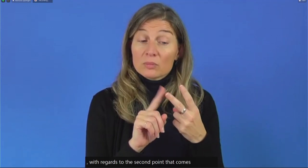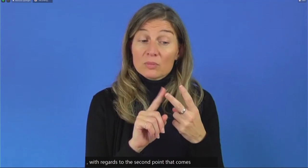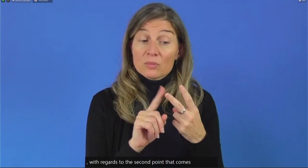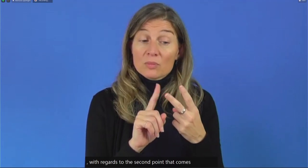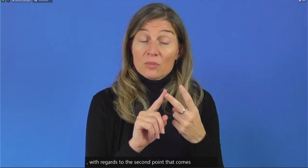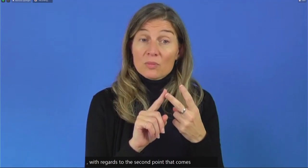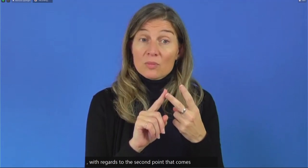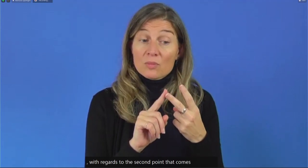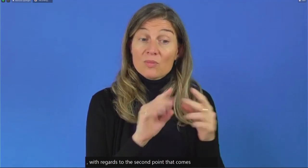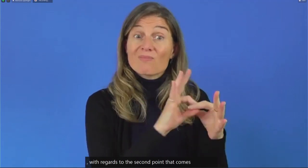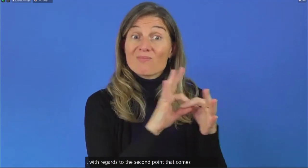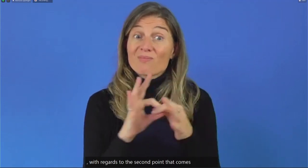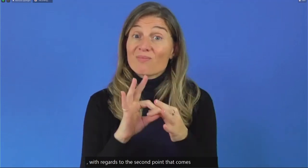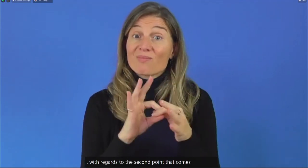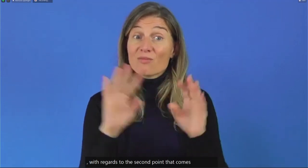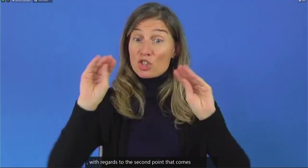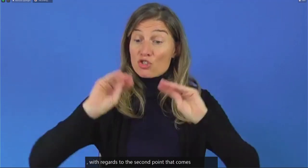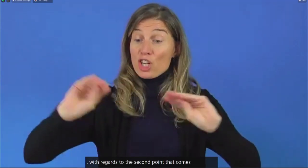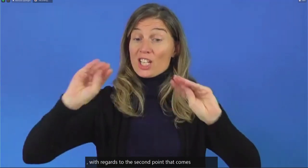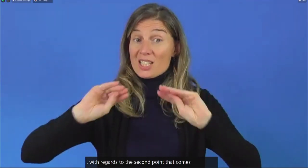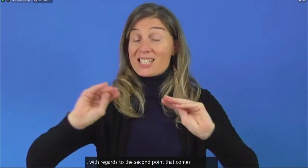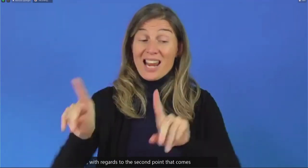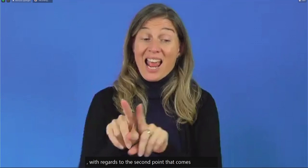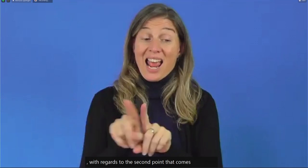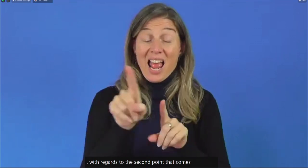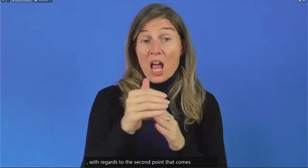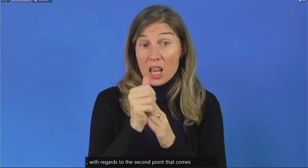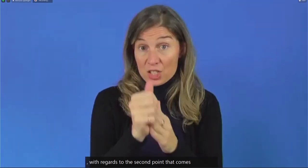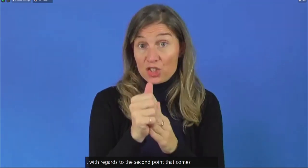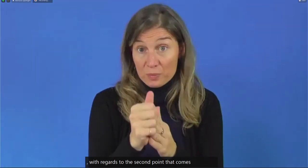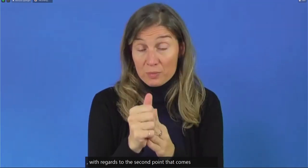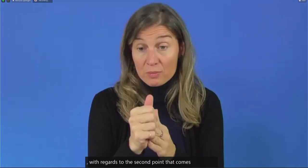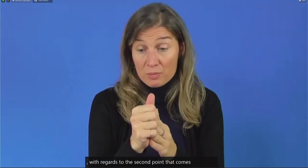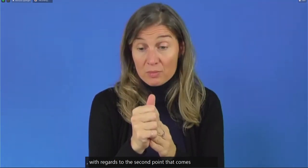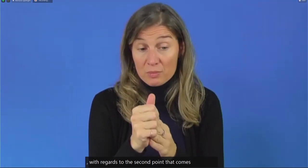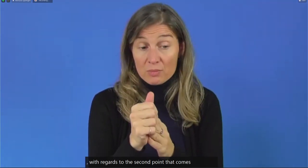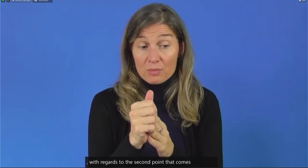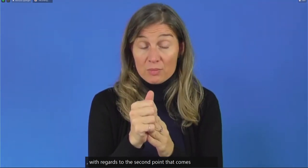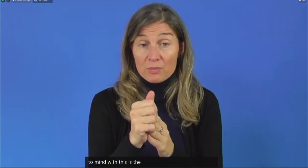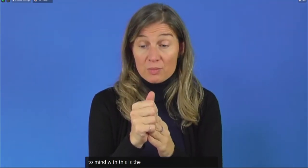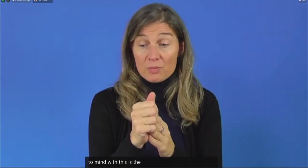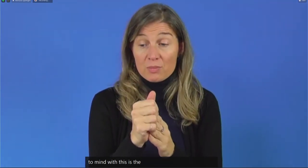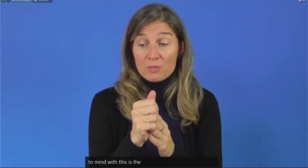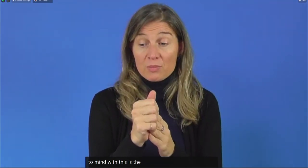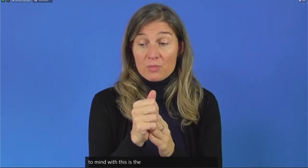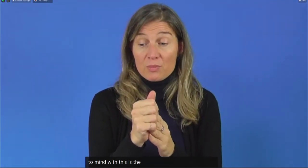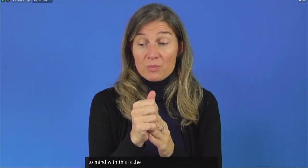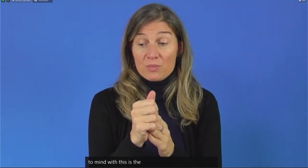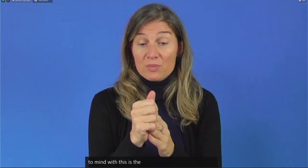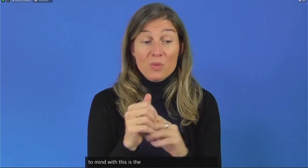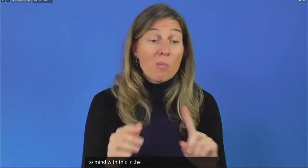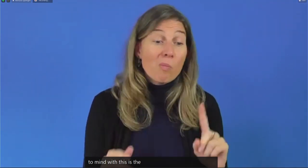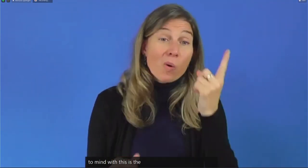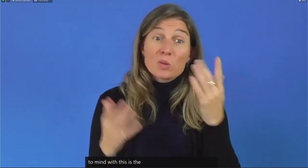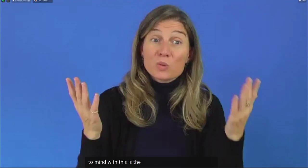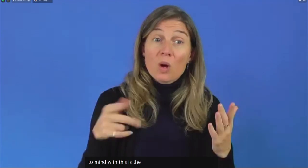leadership. And the groundwork that has been done mainly is the schools on Internet governance.